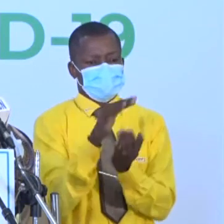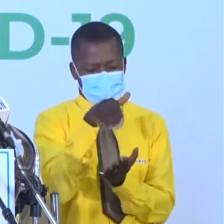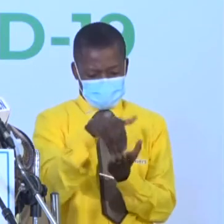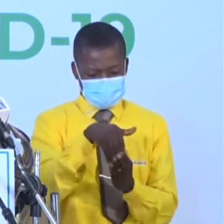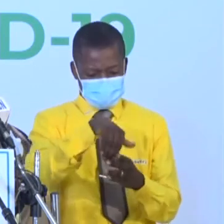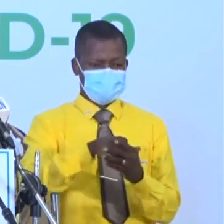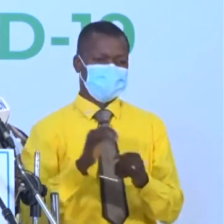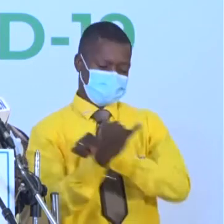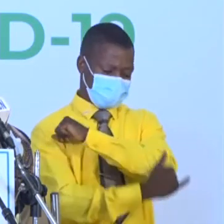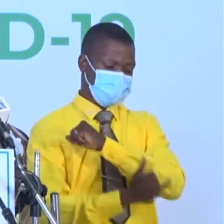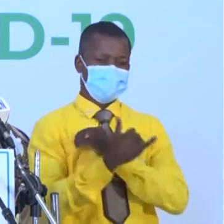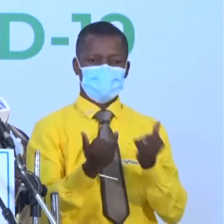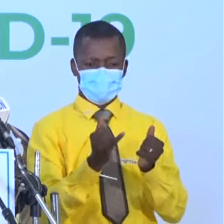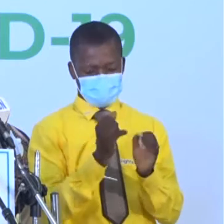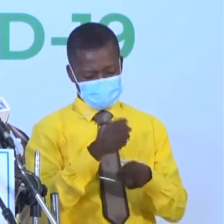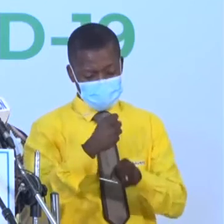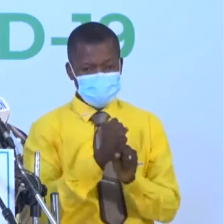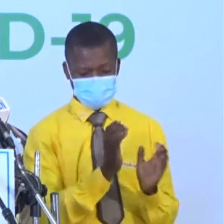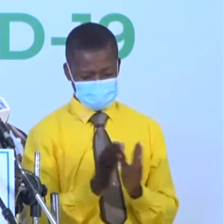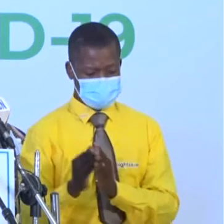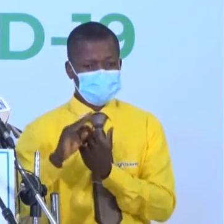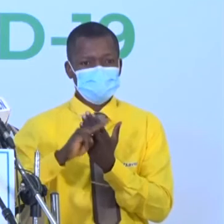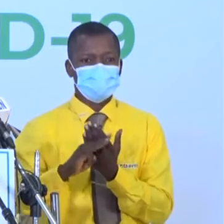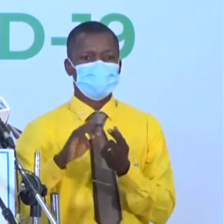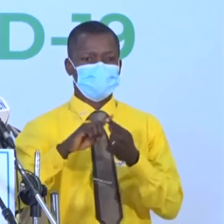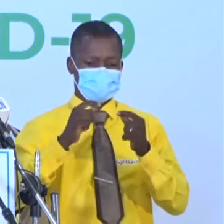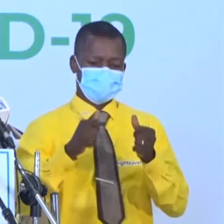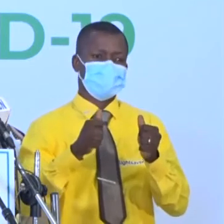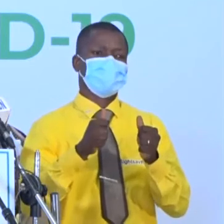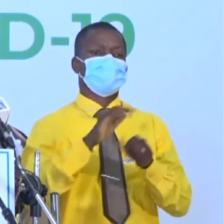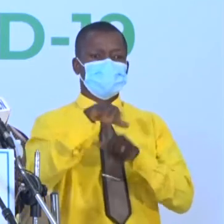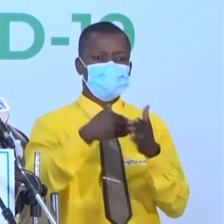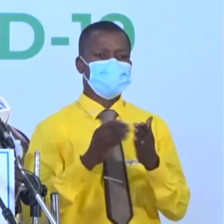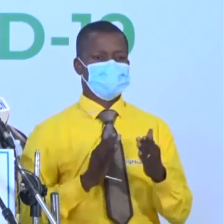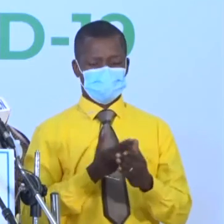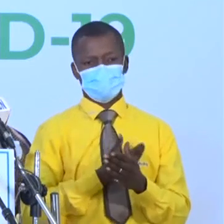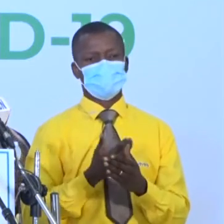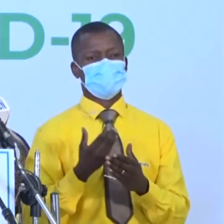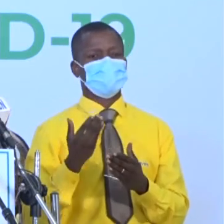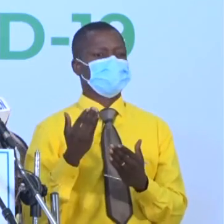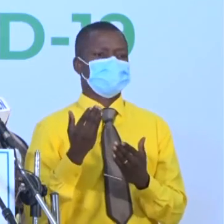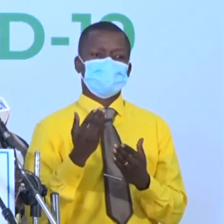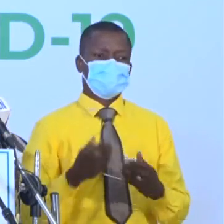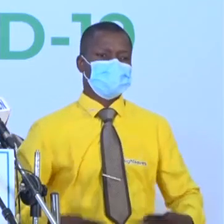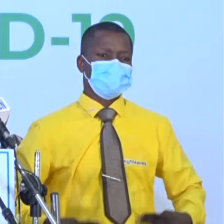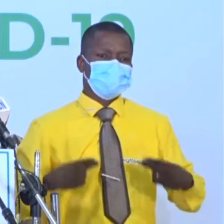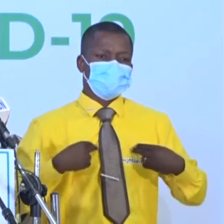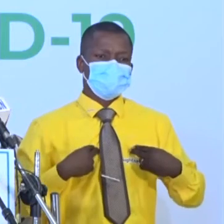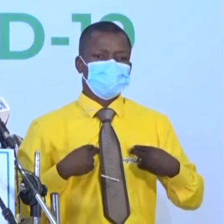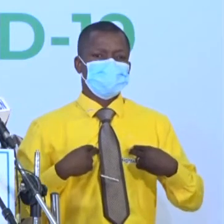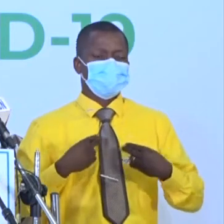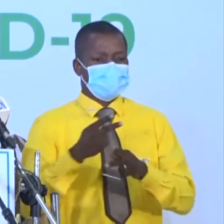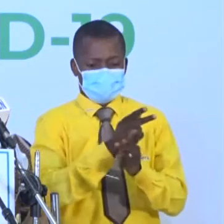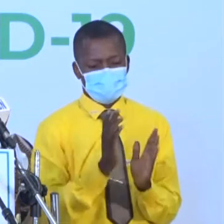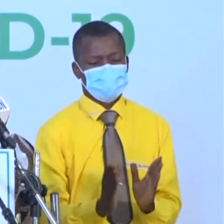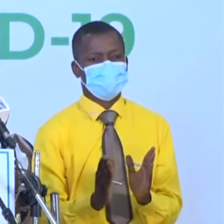this will impact the nation's response against the pandemic. The Minister of State Health made the appeal in Abuja at the Joint